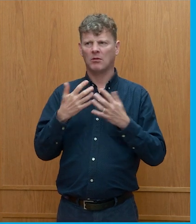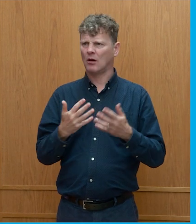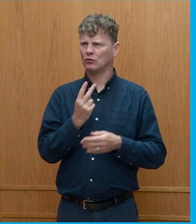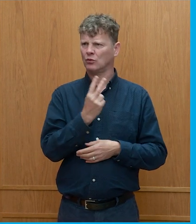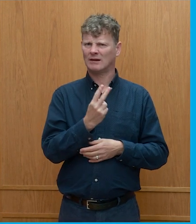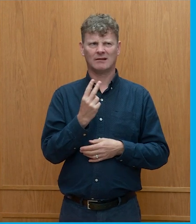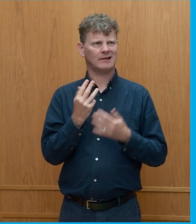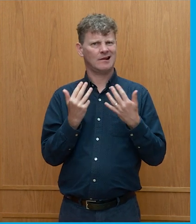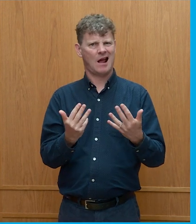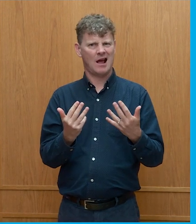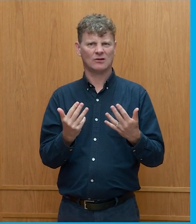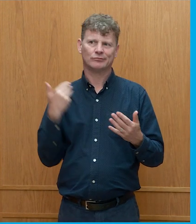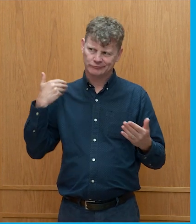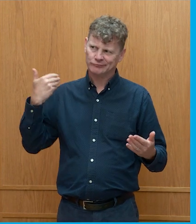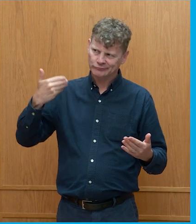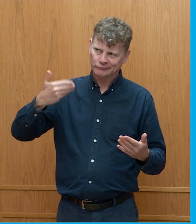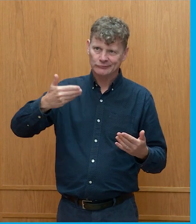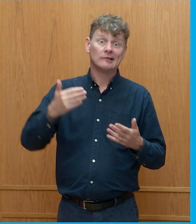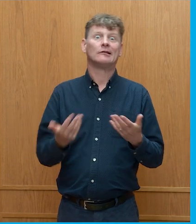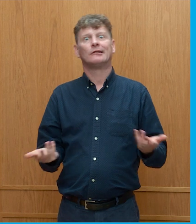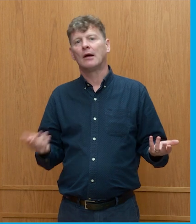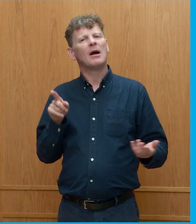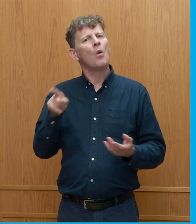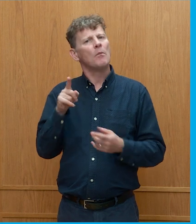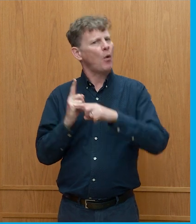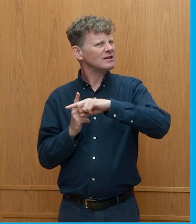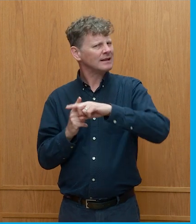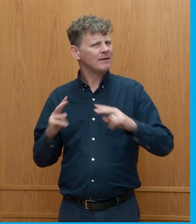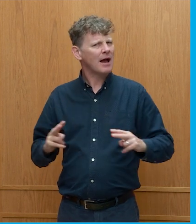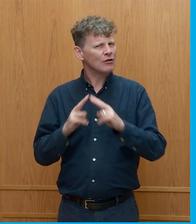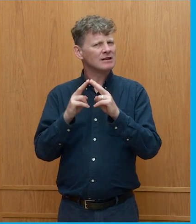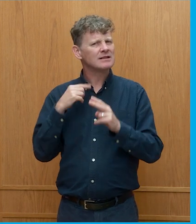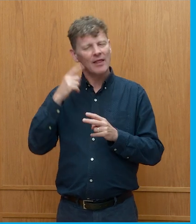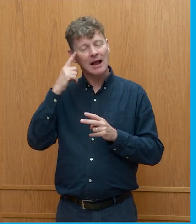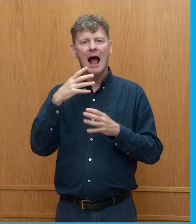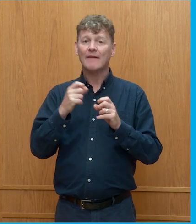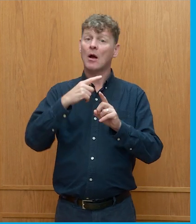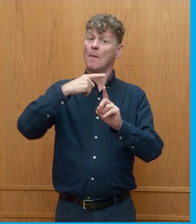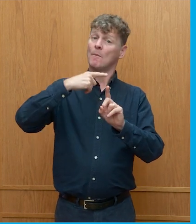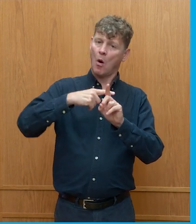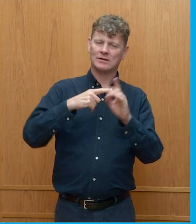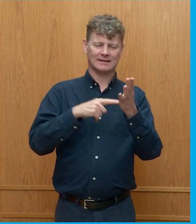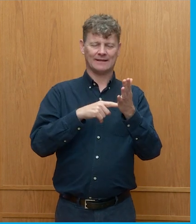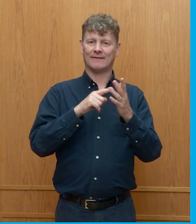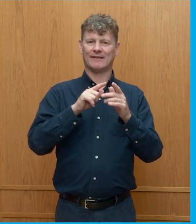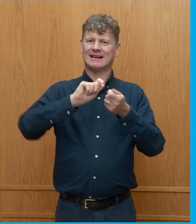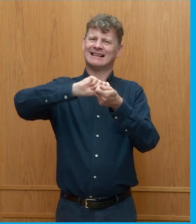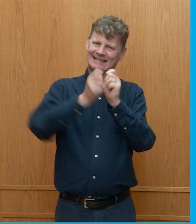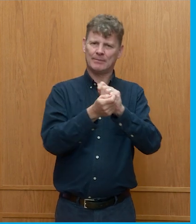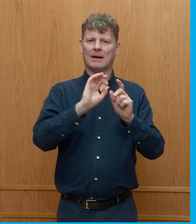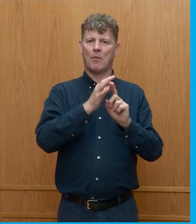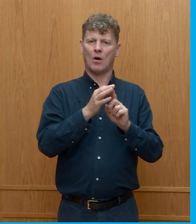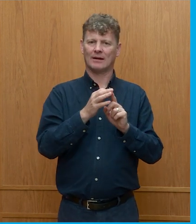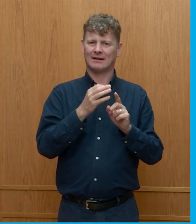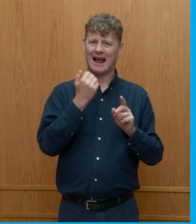now, so we've been meeting for a long time talking about this. I like to think there are positive tipping points, and there are tipping points in every sector, in every